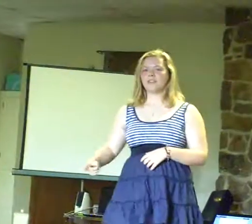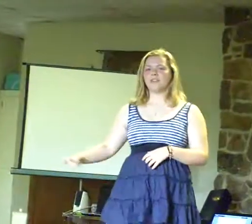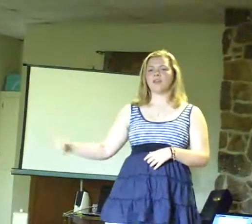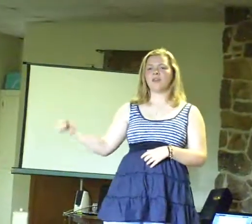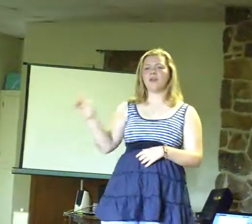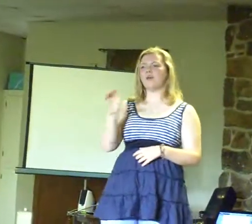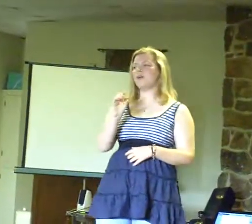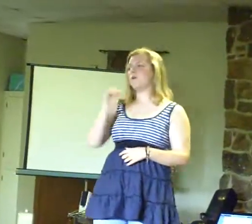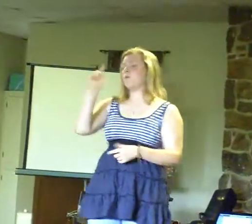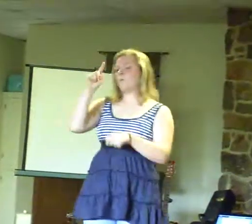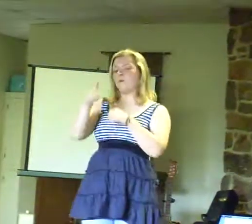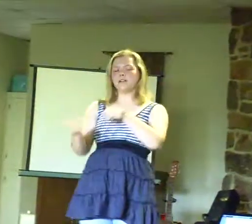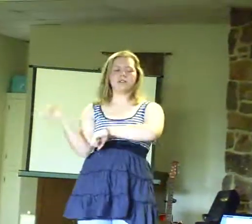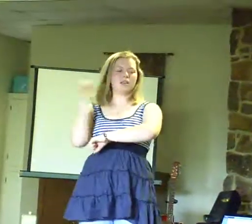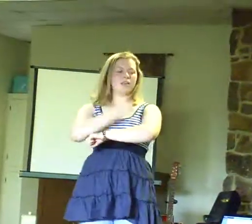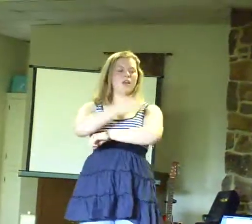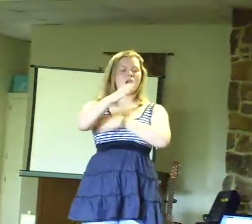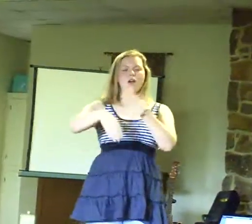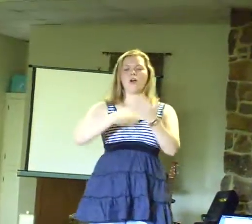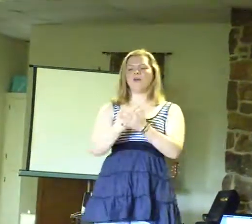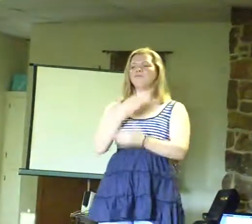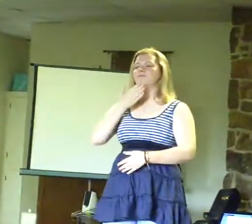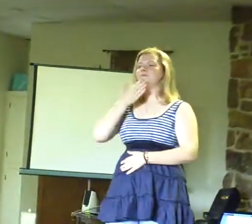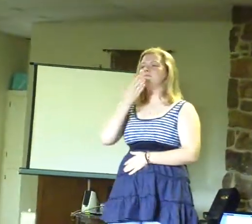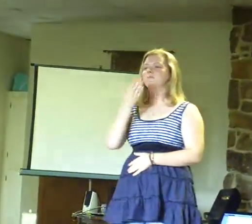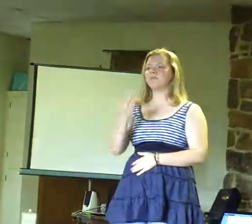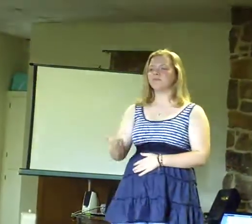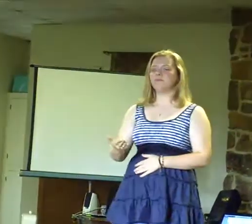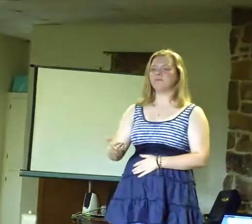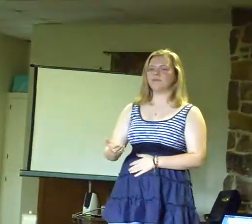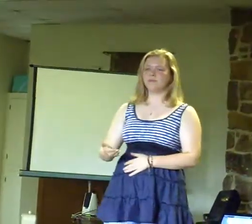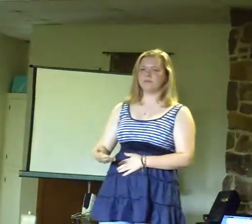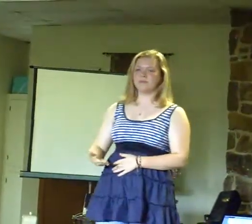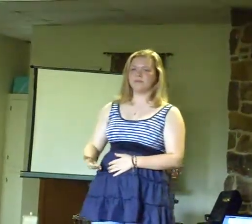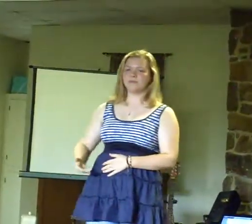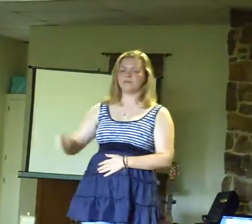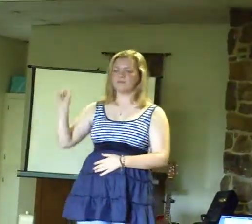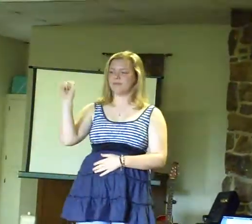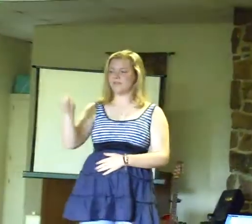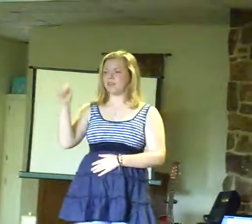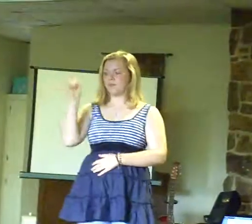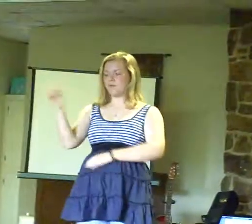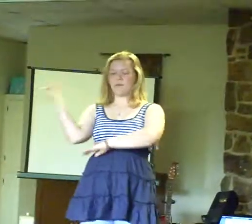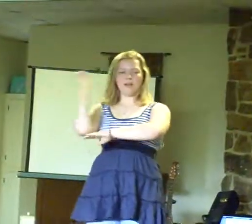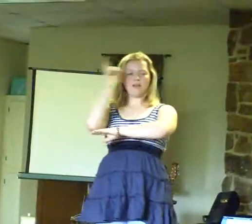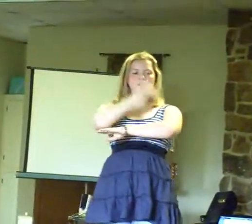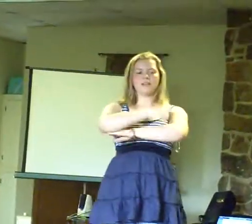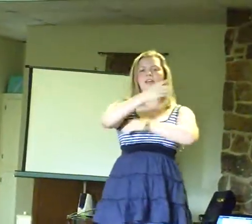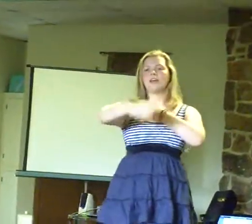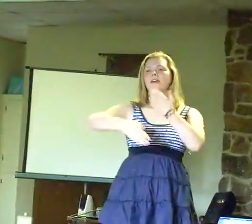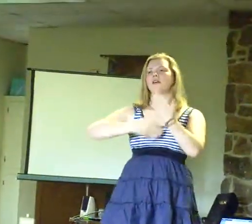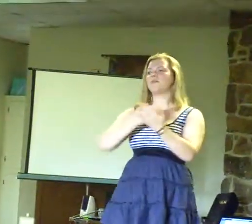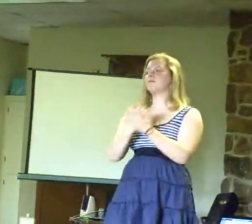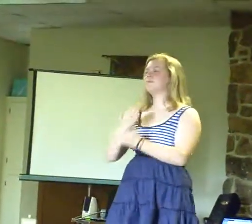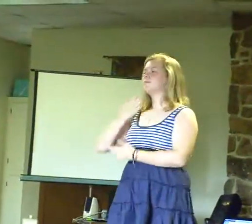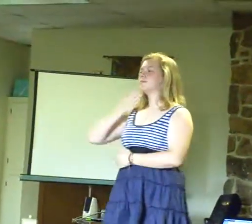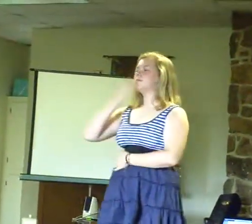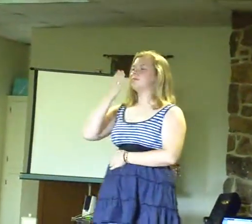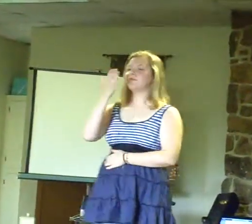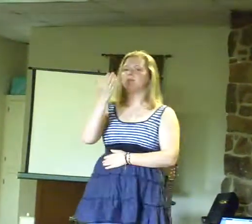One day we'll set all things right. Yeah, one day we'll set all